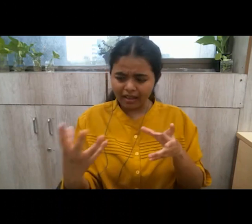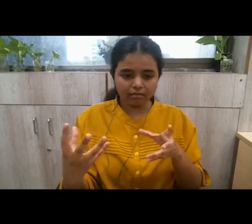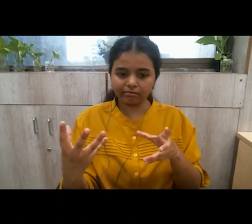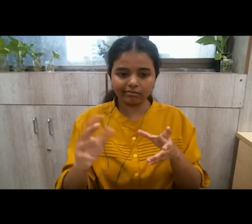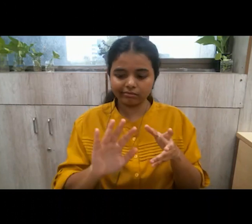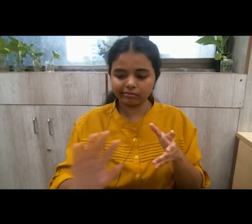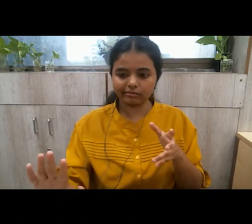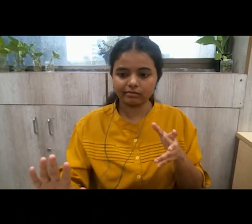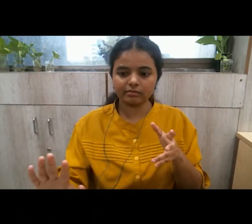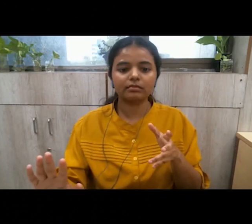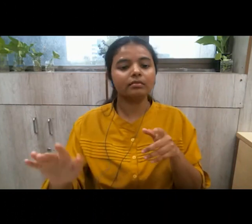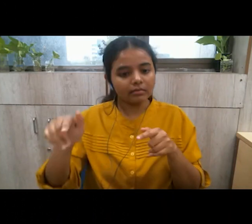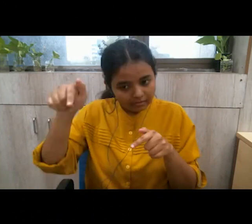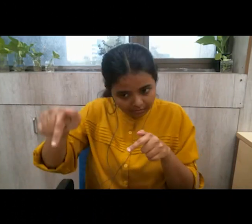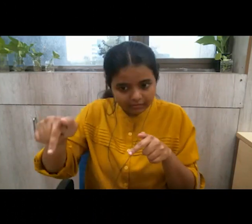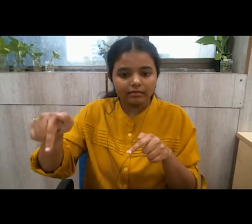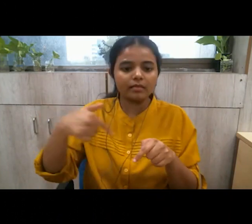because this is where i am required